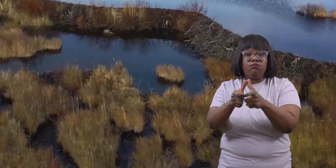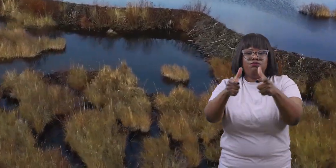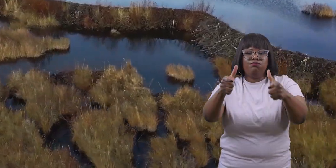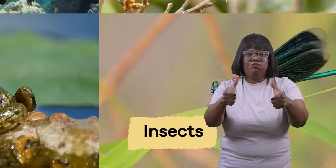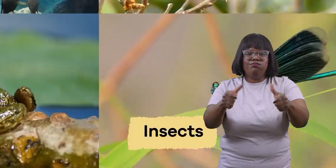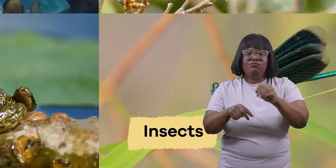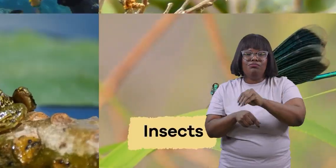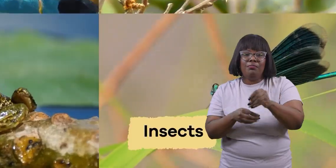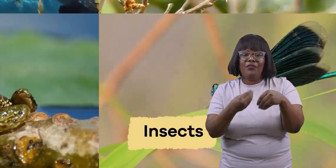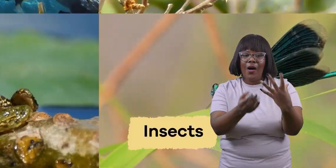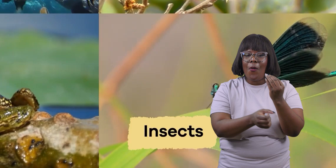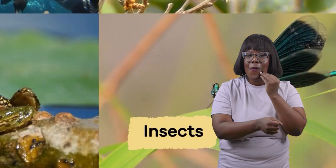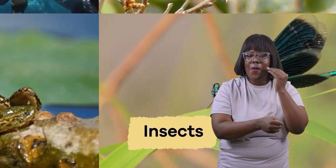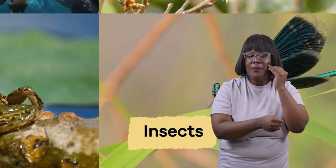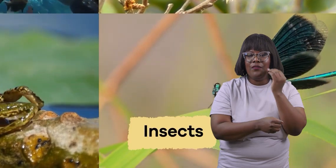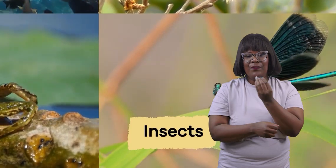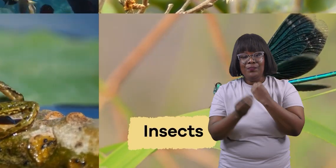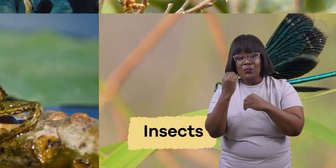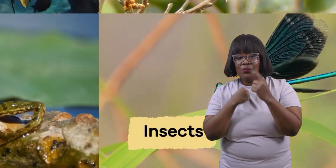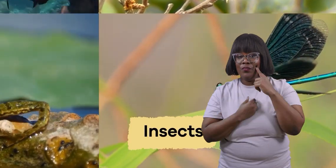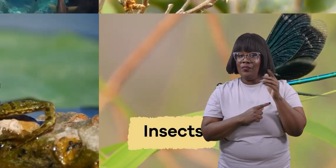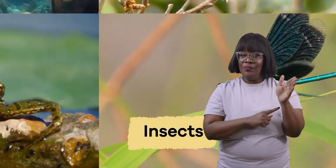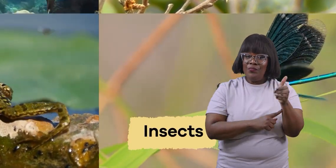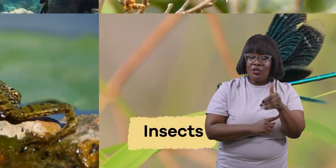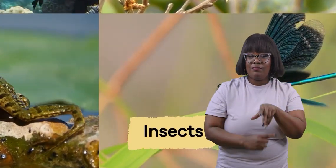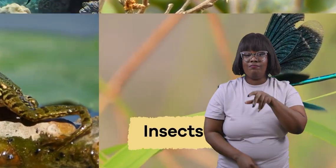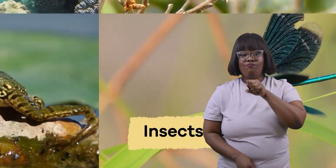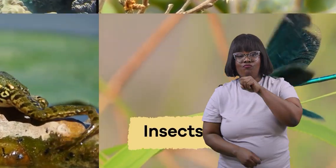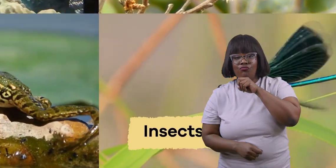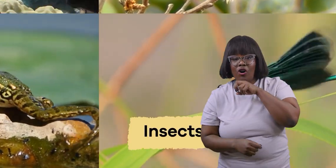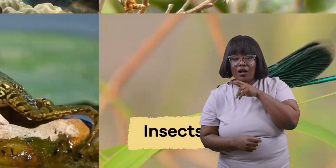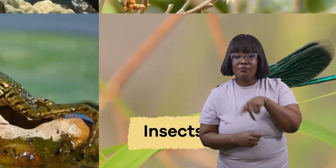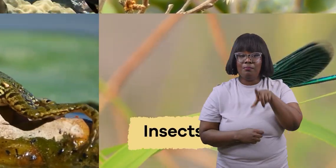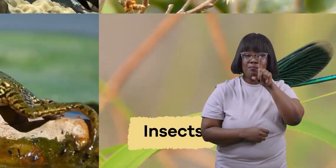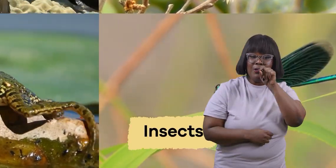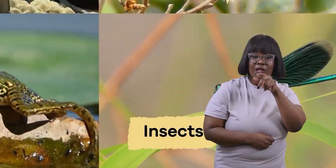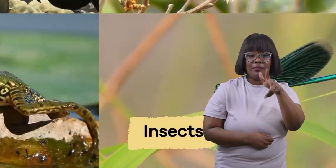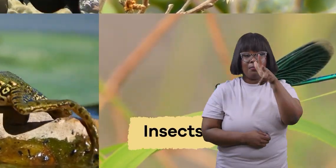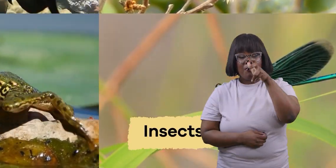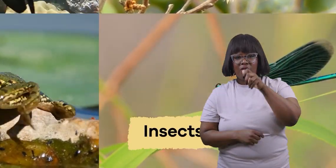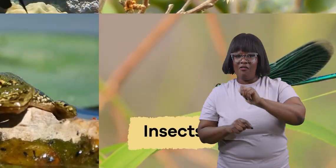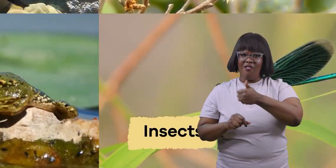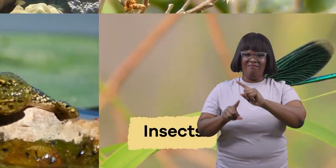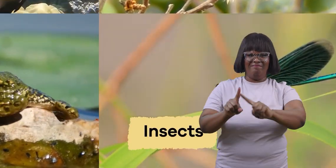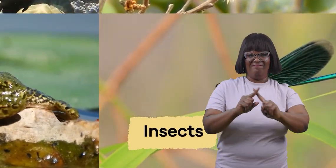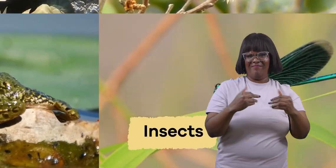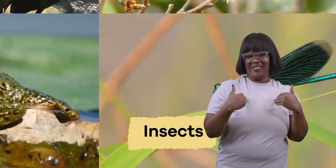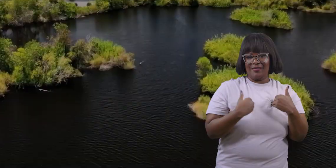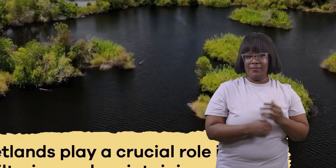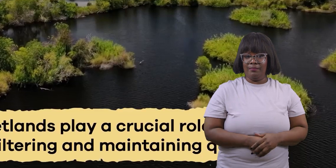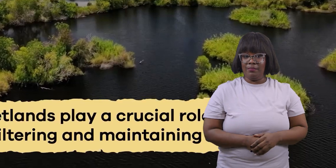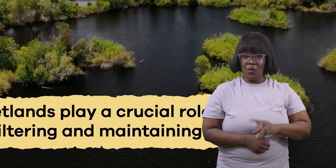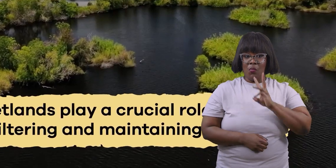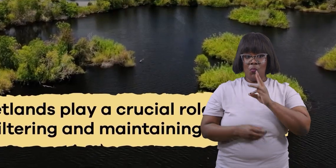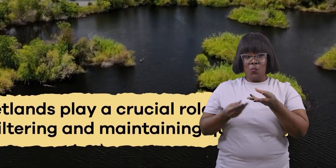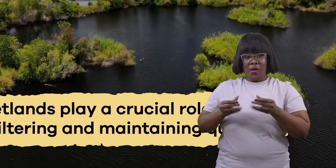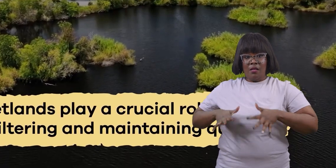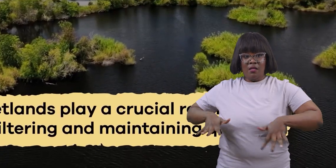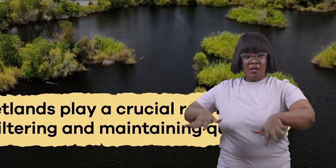providing homes and food for fish frogs birds insects and other creatures wetlands play a crucial